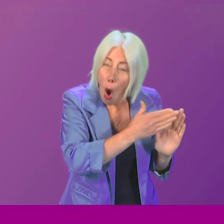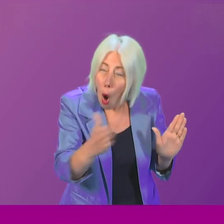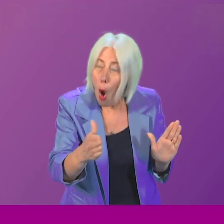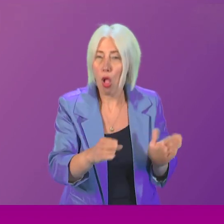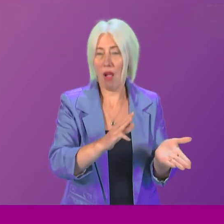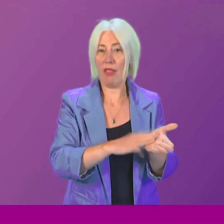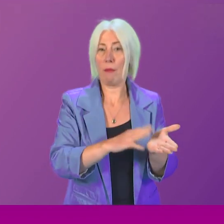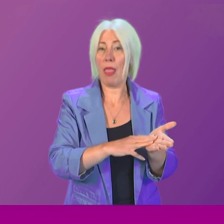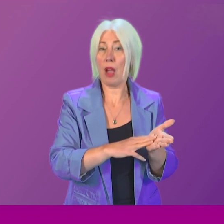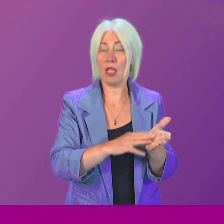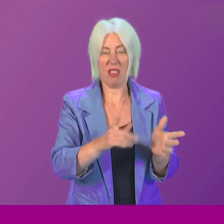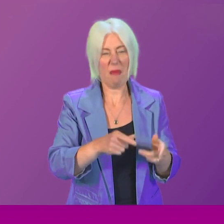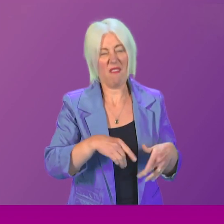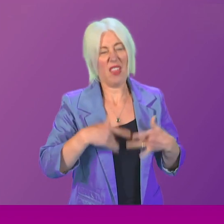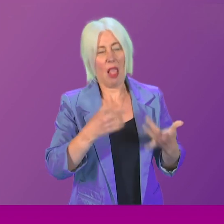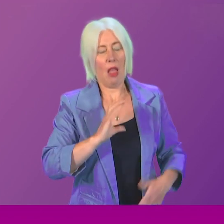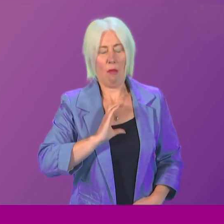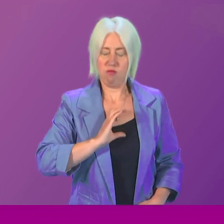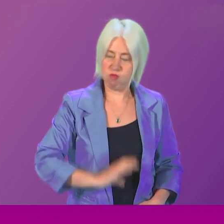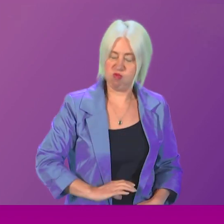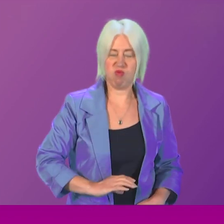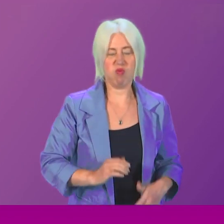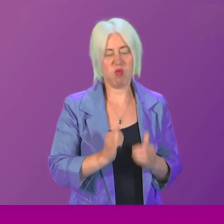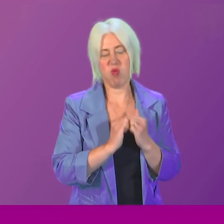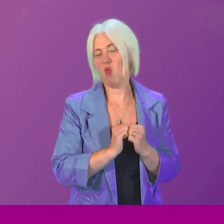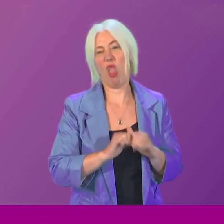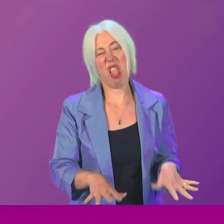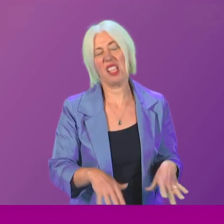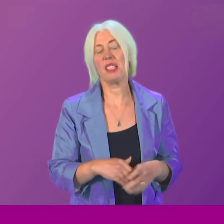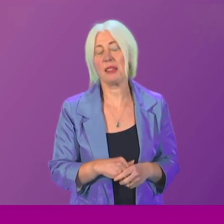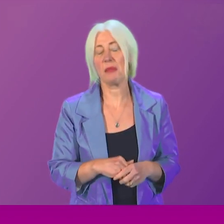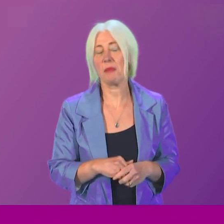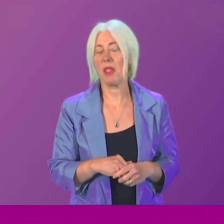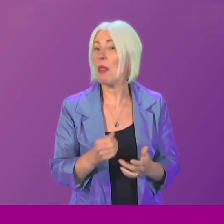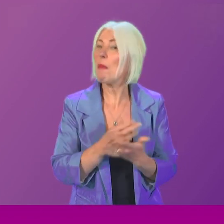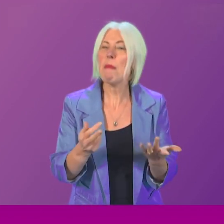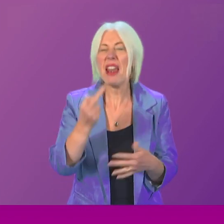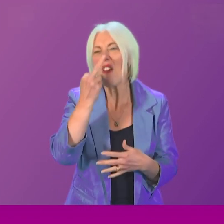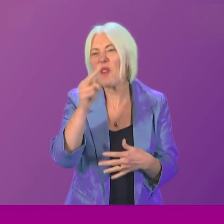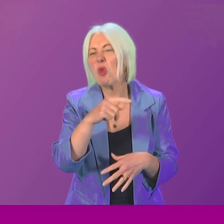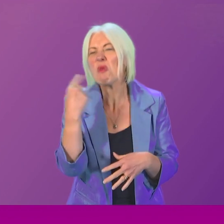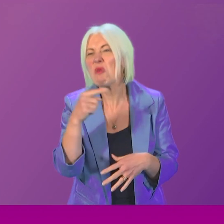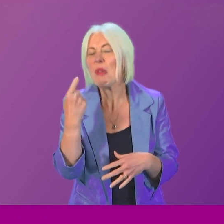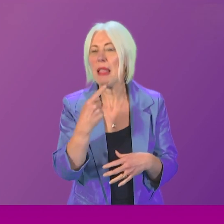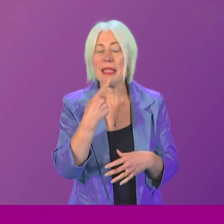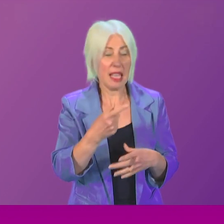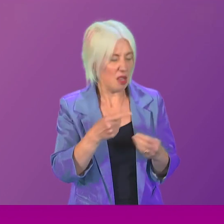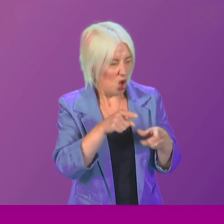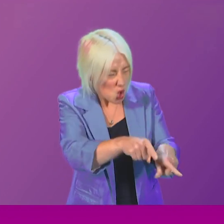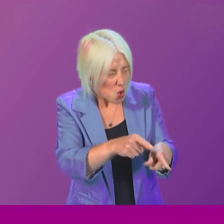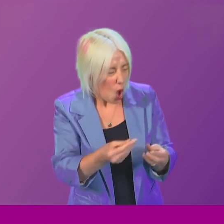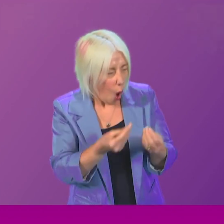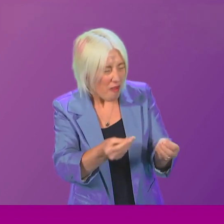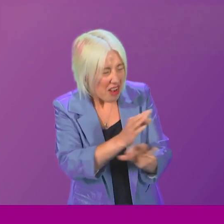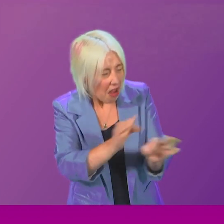to feel worthless. Among many falsehoods, they were told that they had nothing to offer their